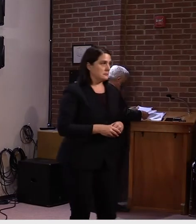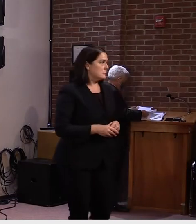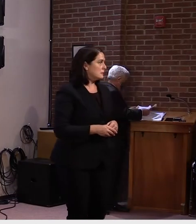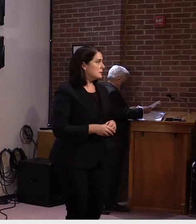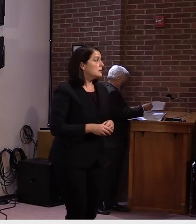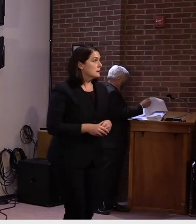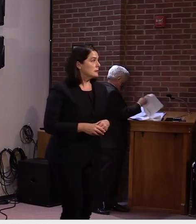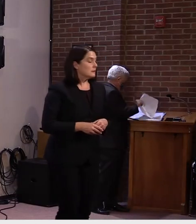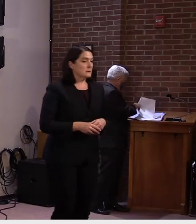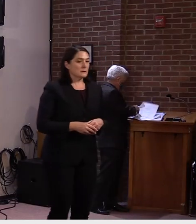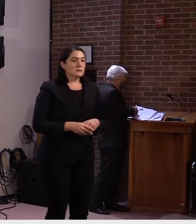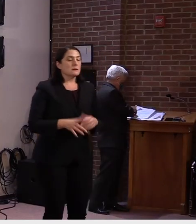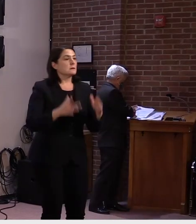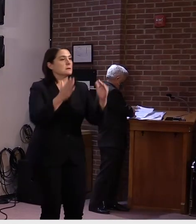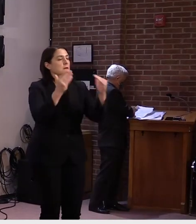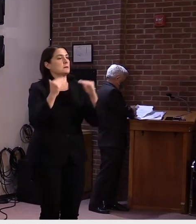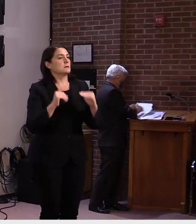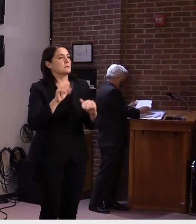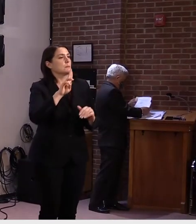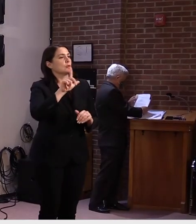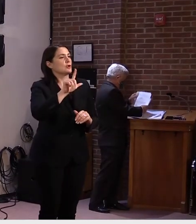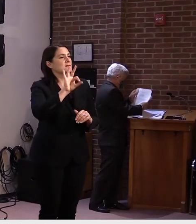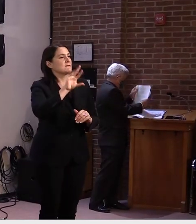April Barton for 113 Press.